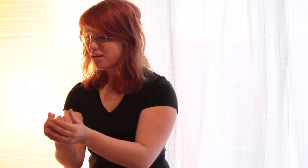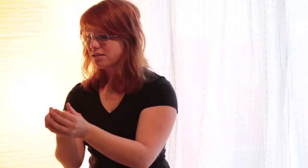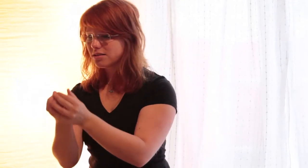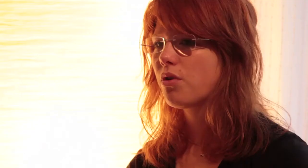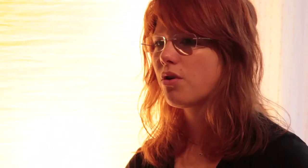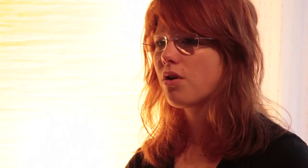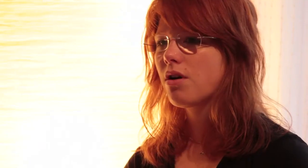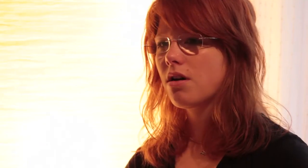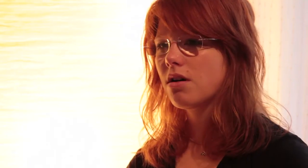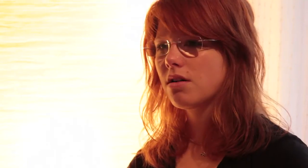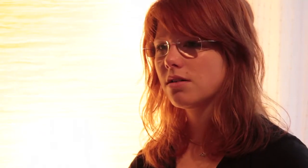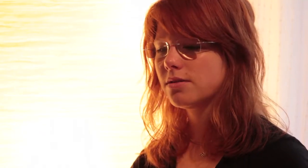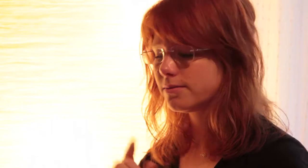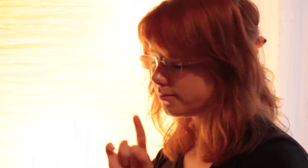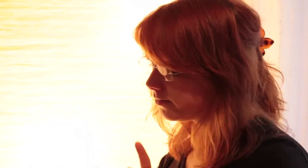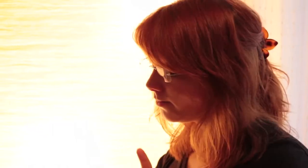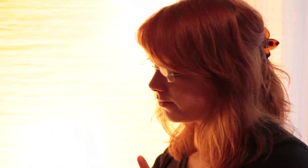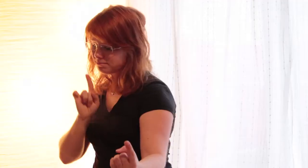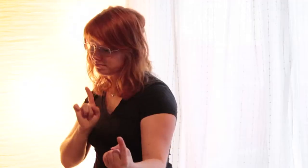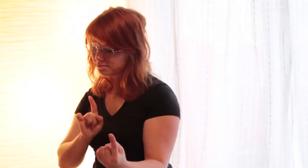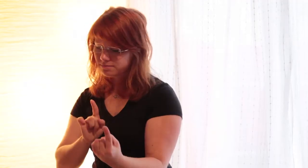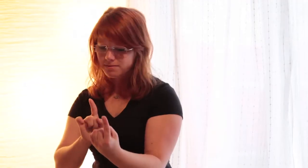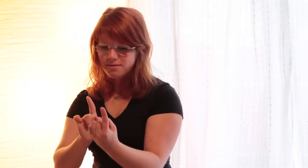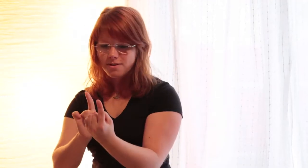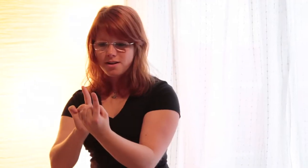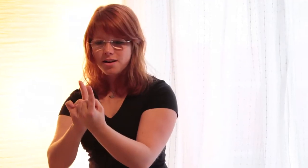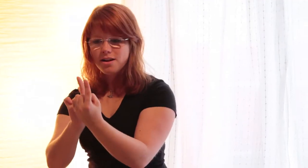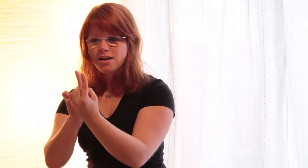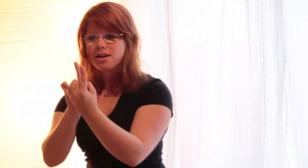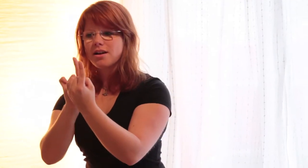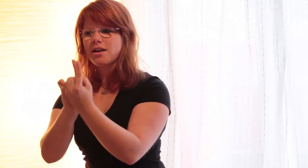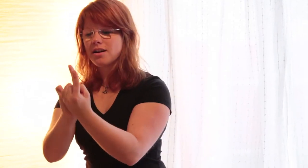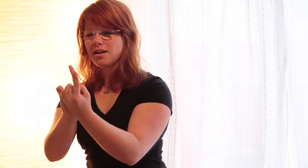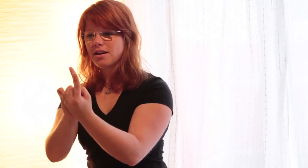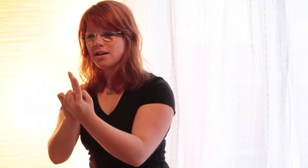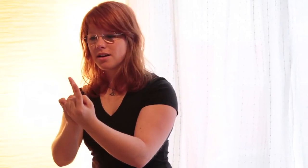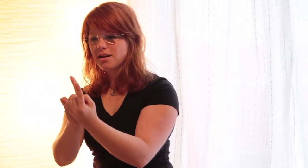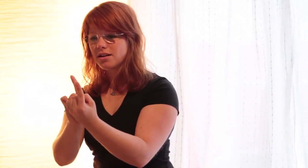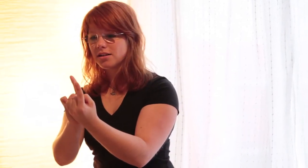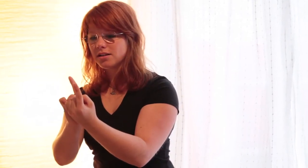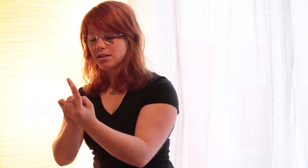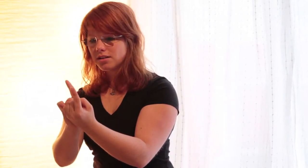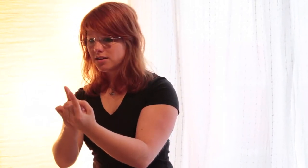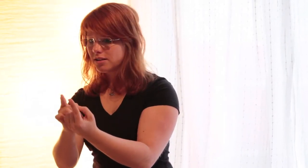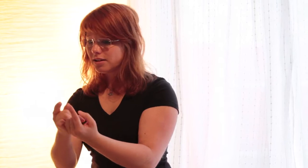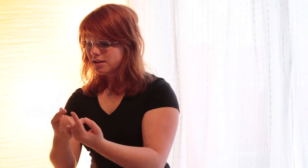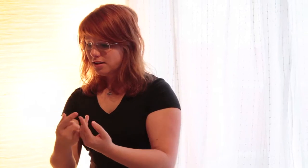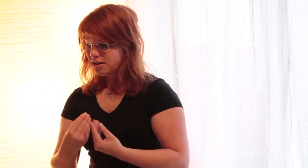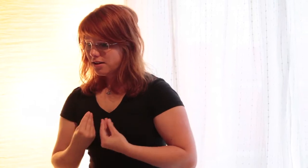And how can I stand here with you And I'd be